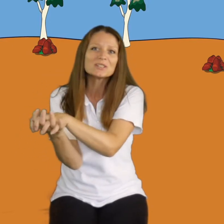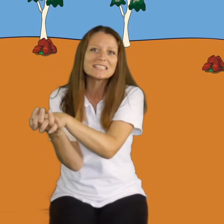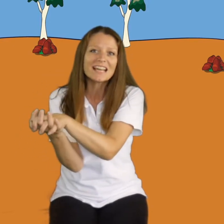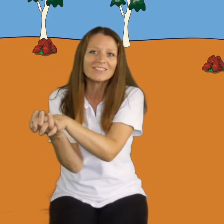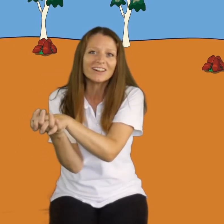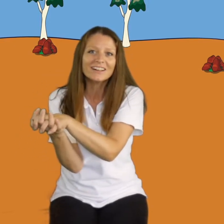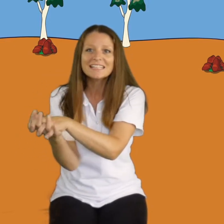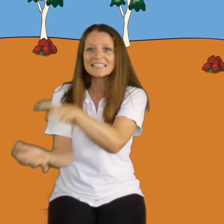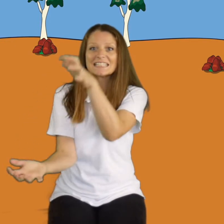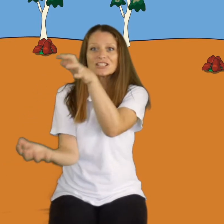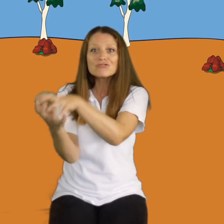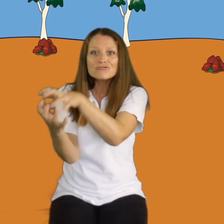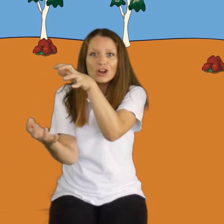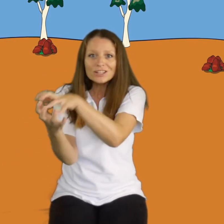together. This is crocodile.